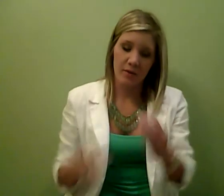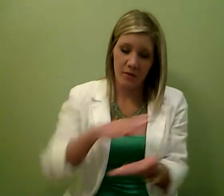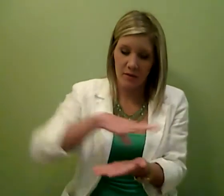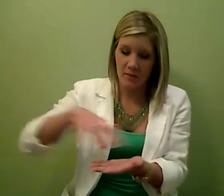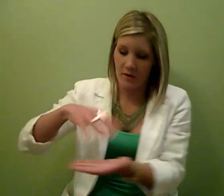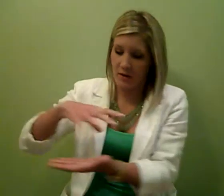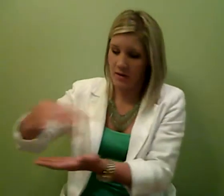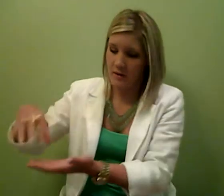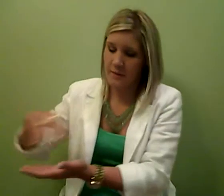minutes